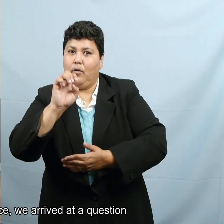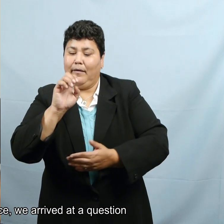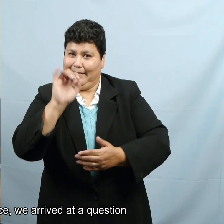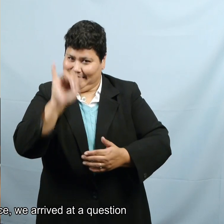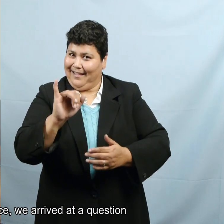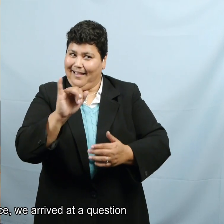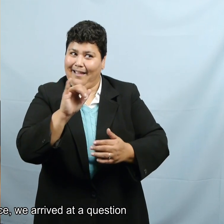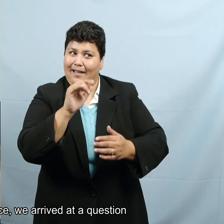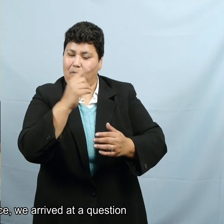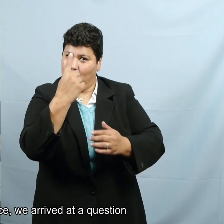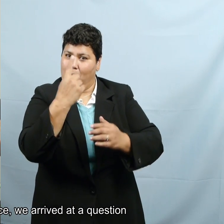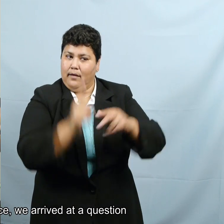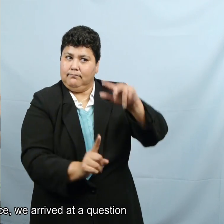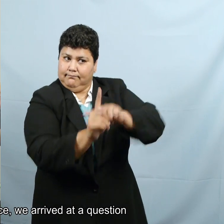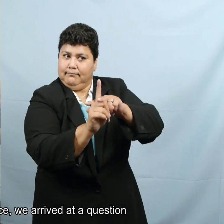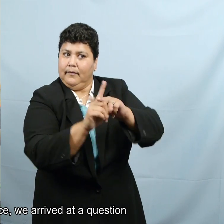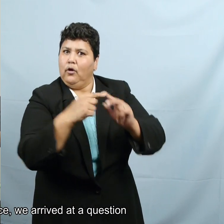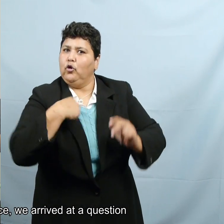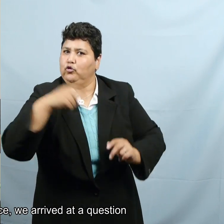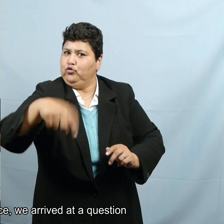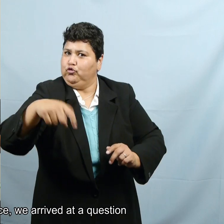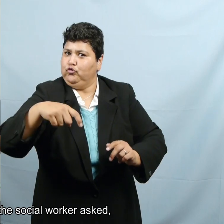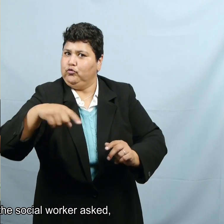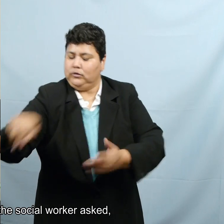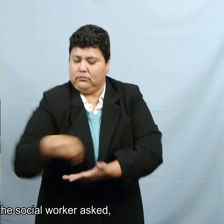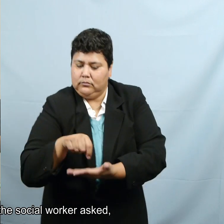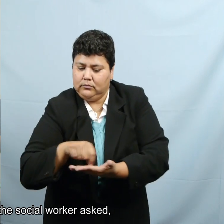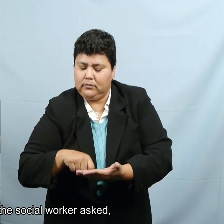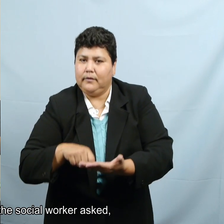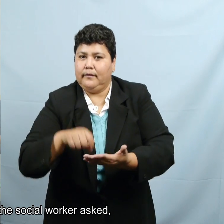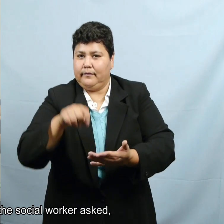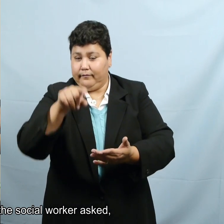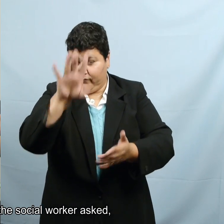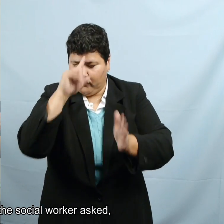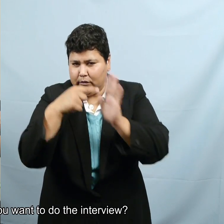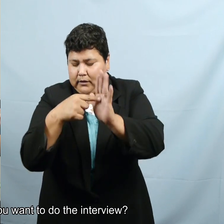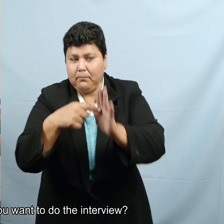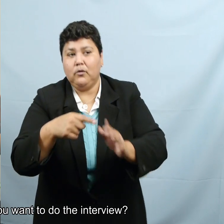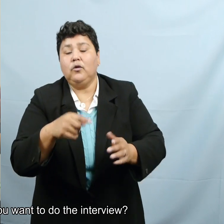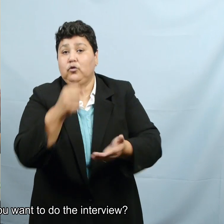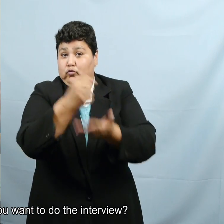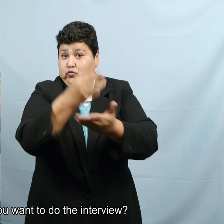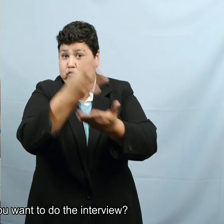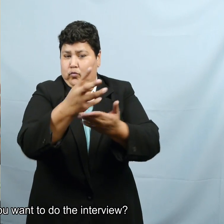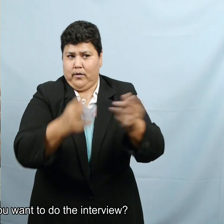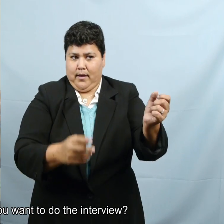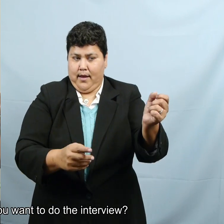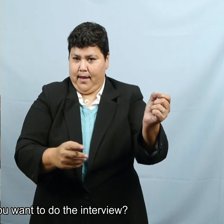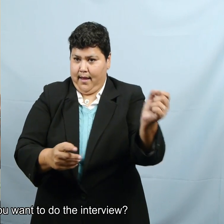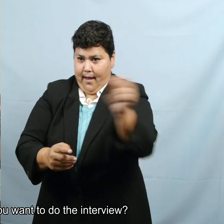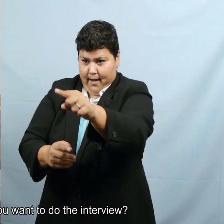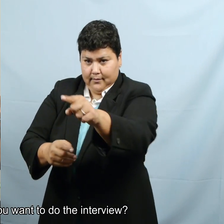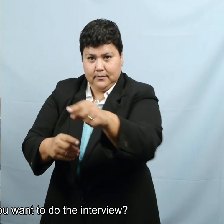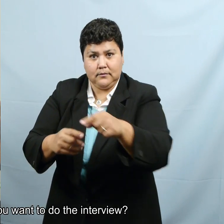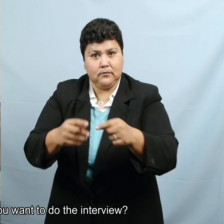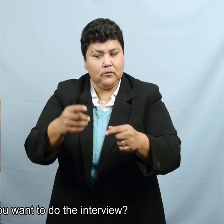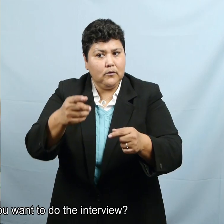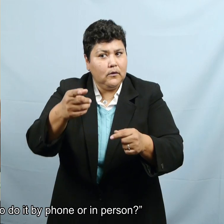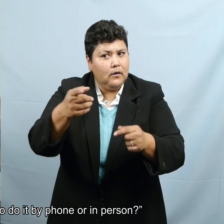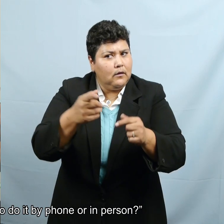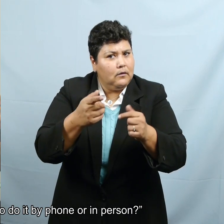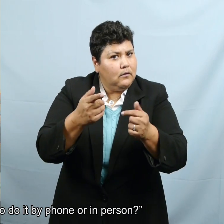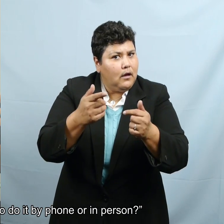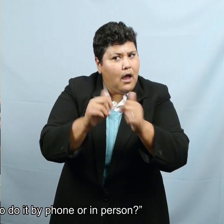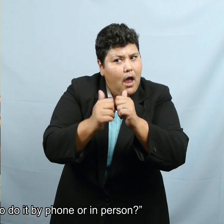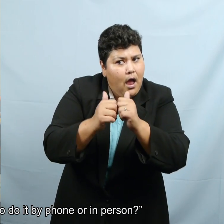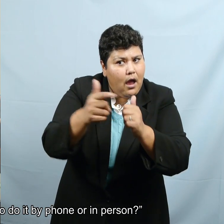instance, there, we arrived at a question where the social worker asked, how do you want to do the